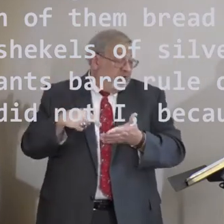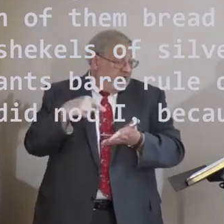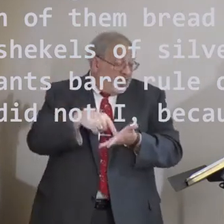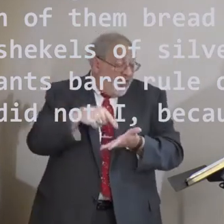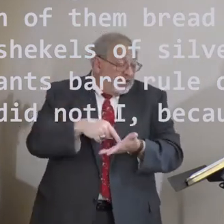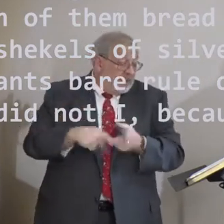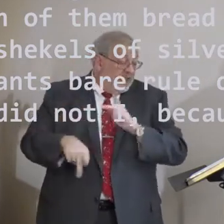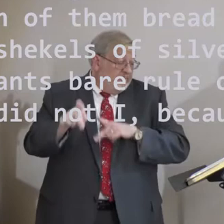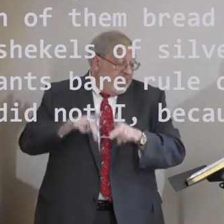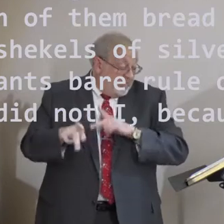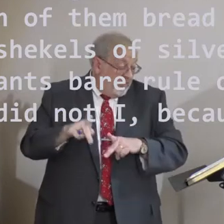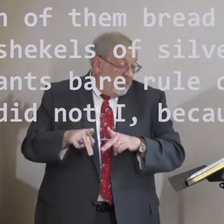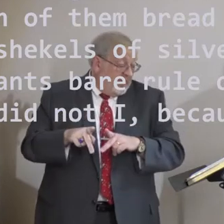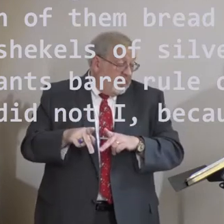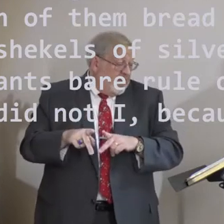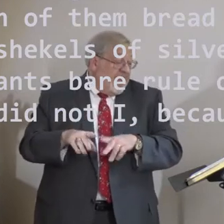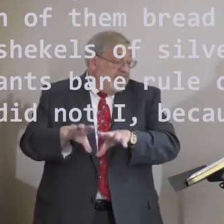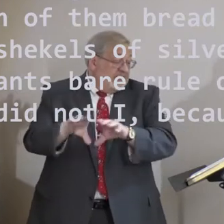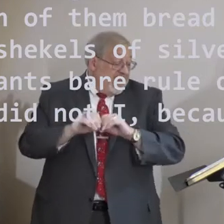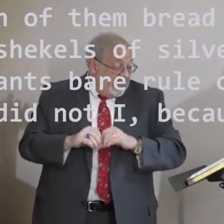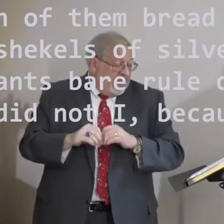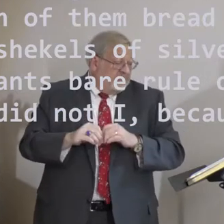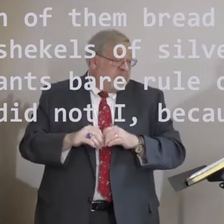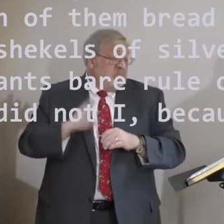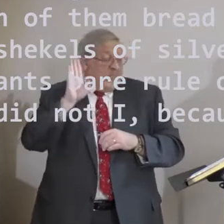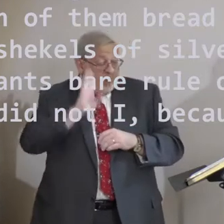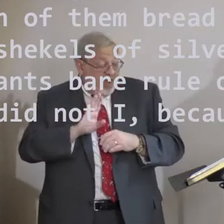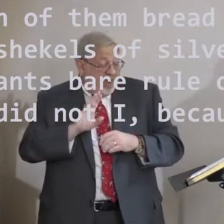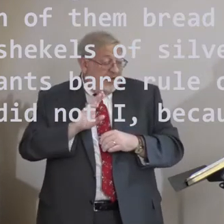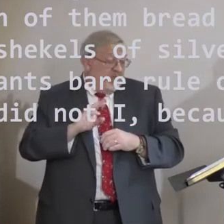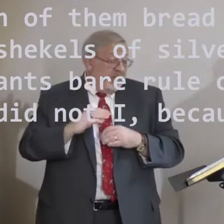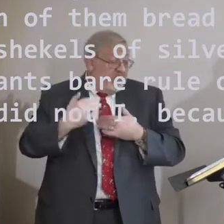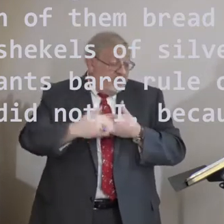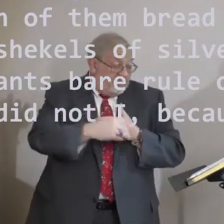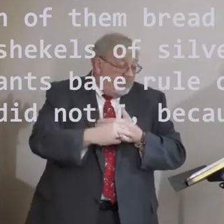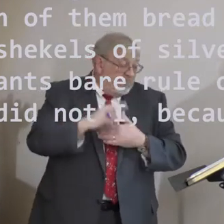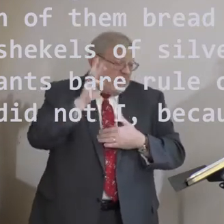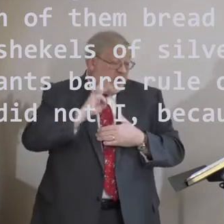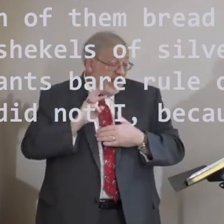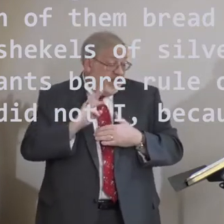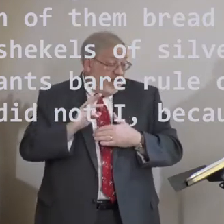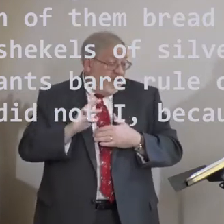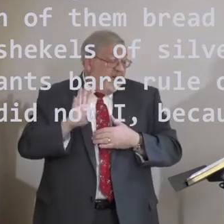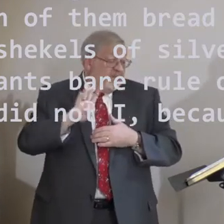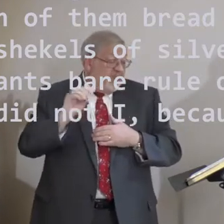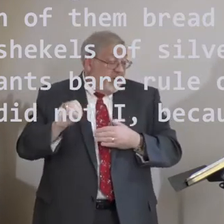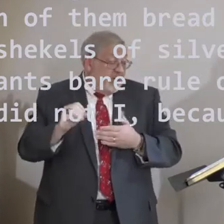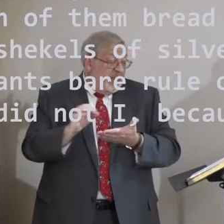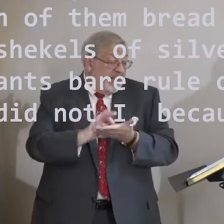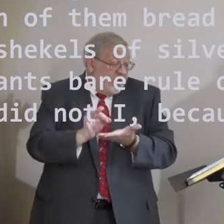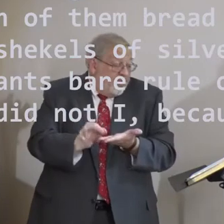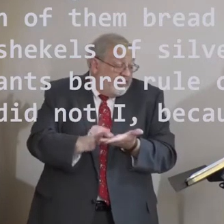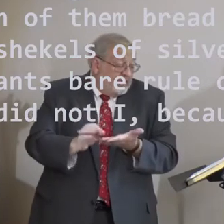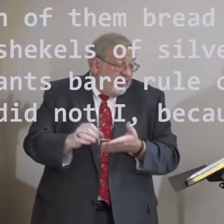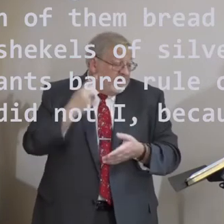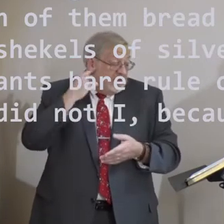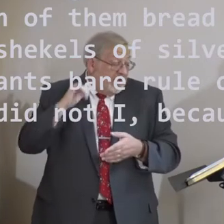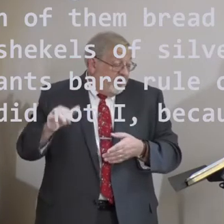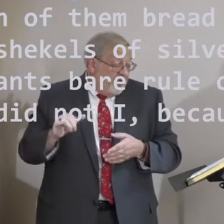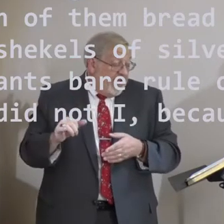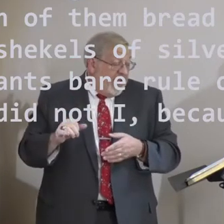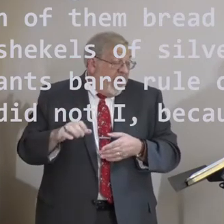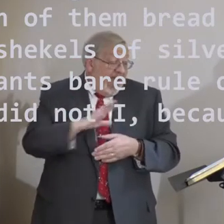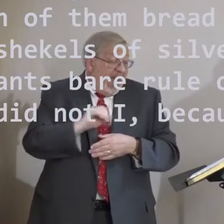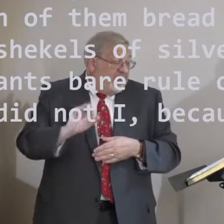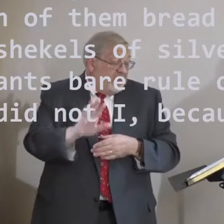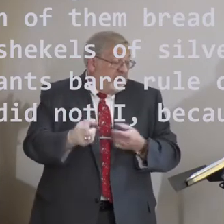chargeable unto the people and had taken of them bread and wine besides forty shekels of silver. Yea, even their